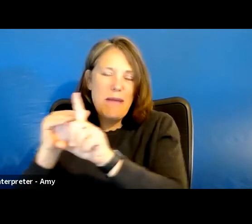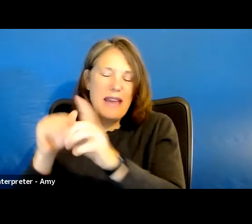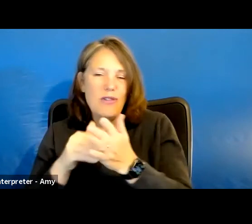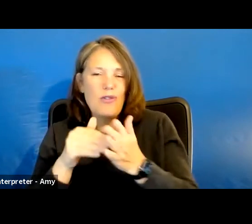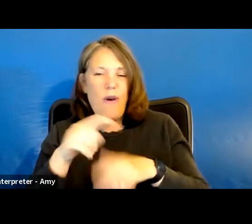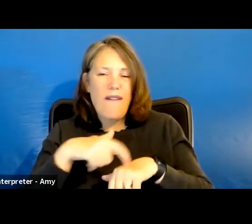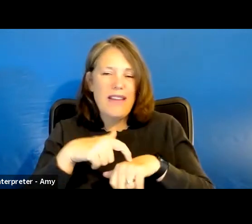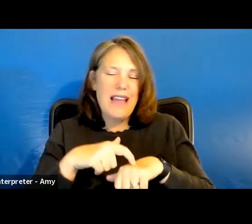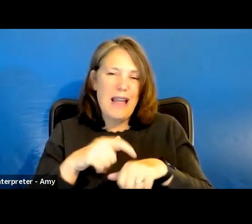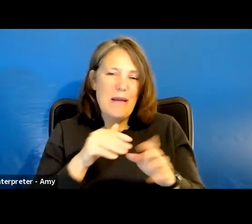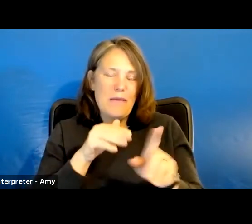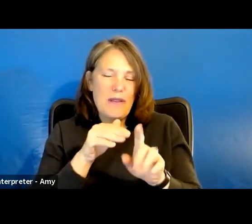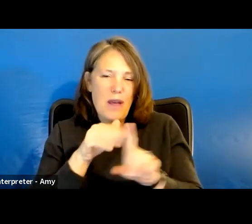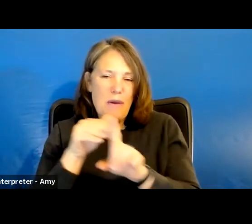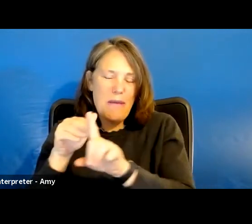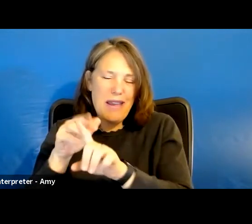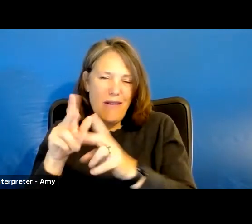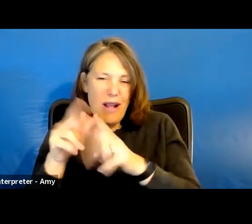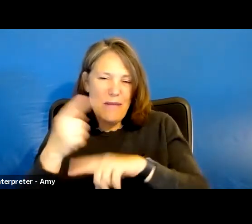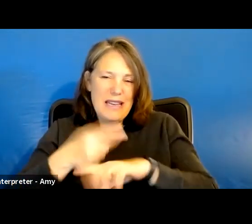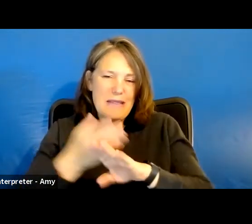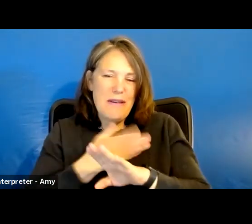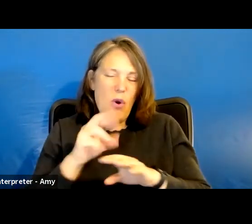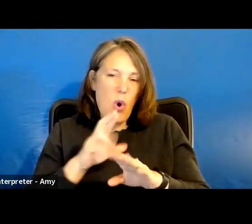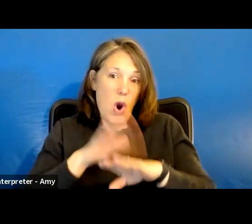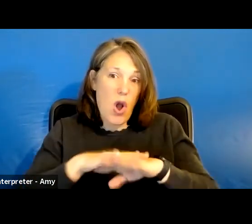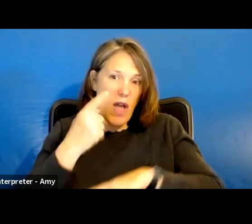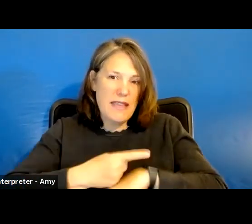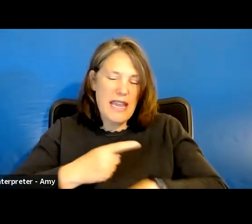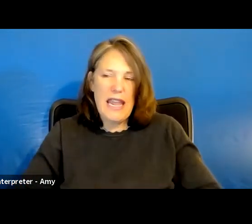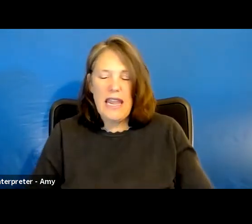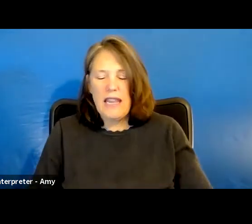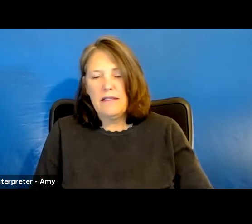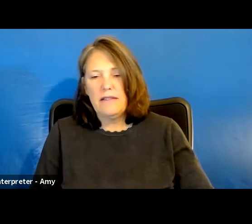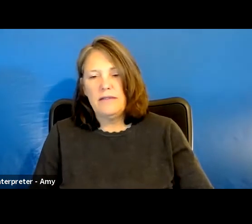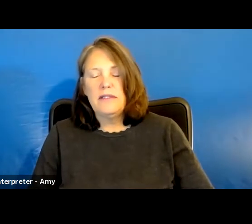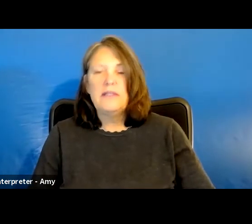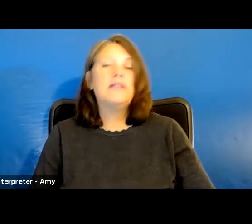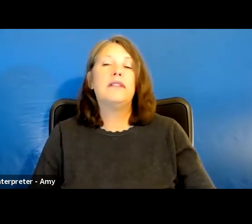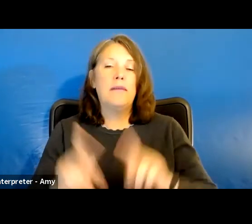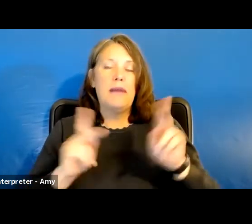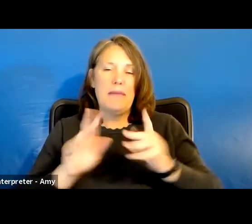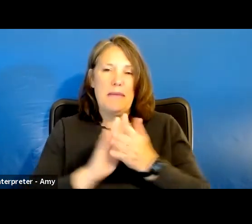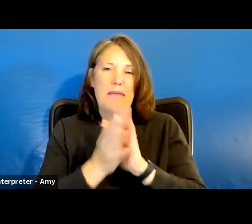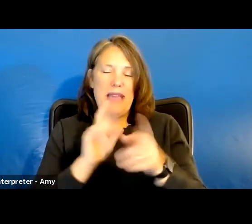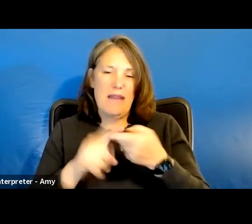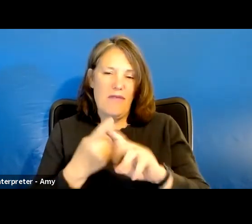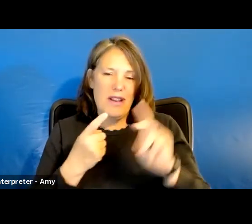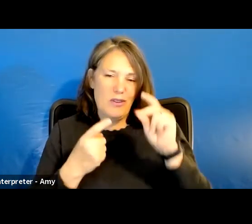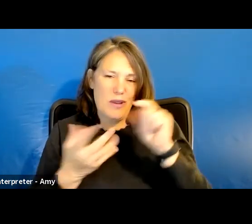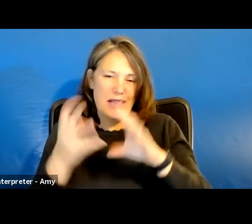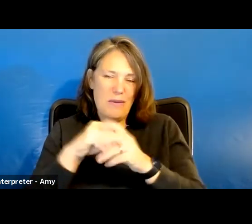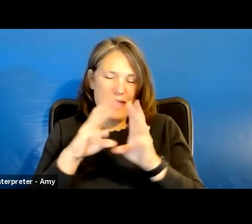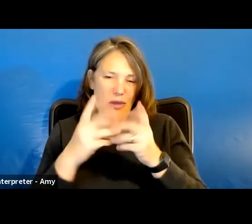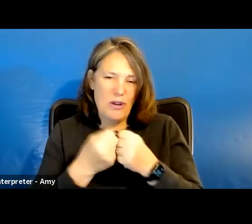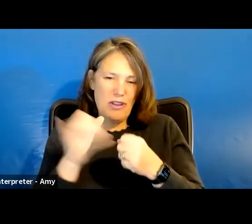a reminder a couple of days before, a reminder on the day. But people become friends pretty quickly within the workshop